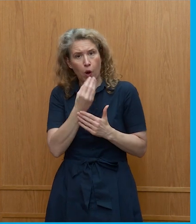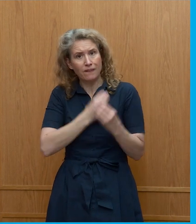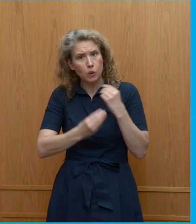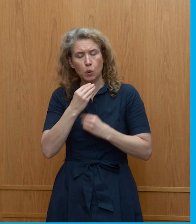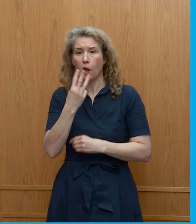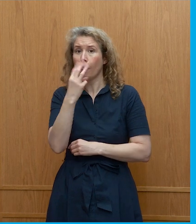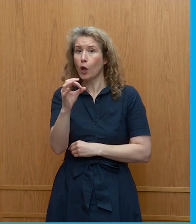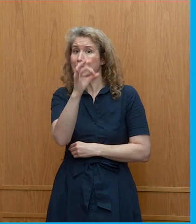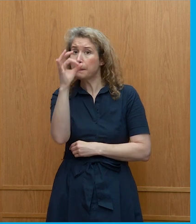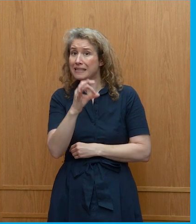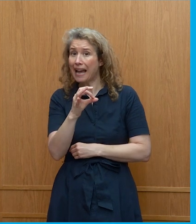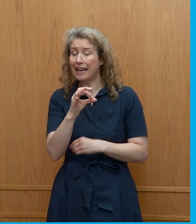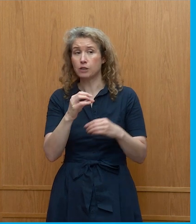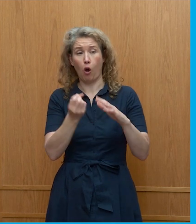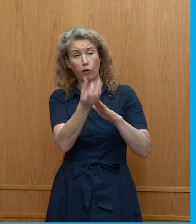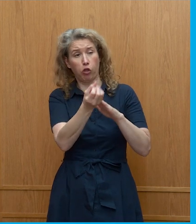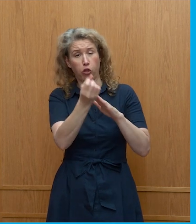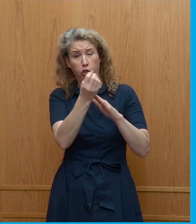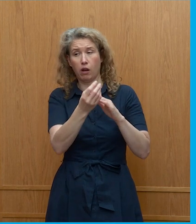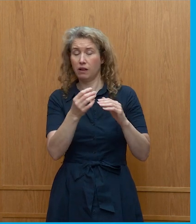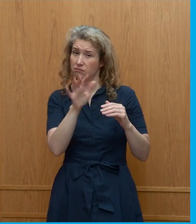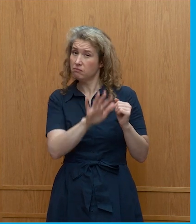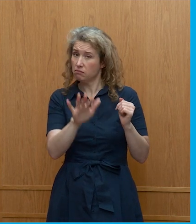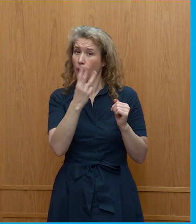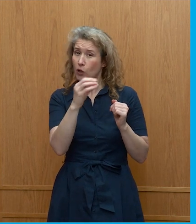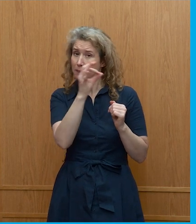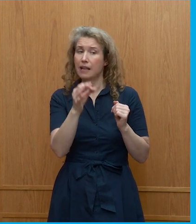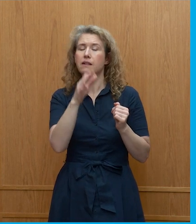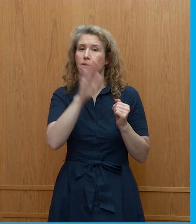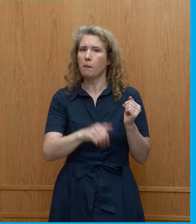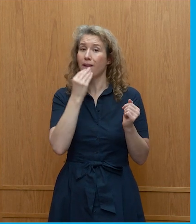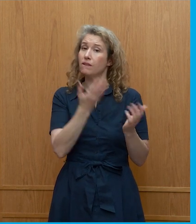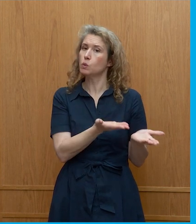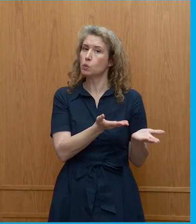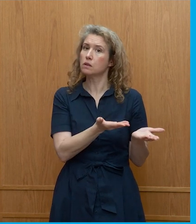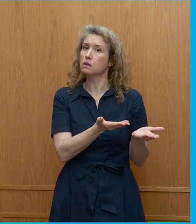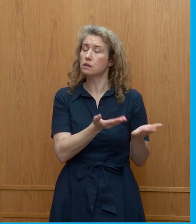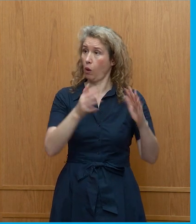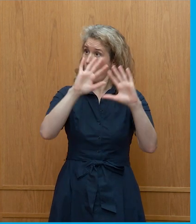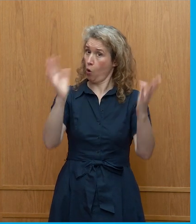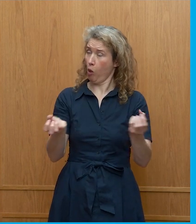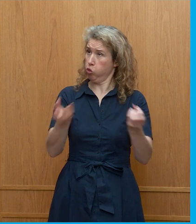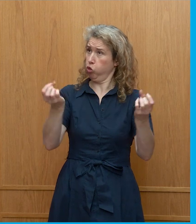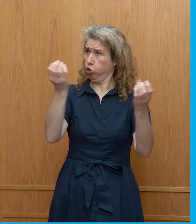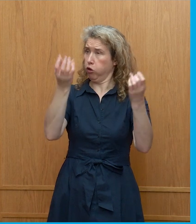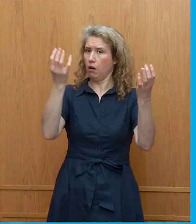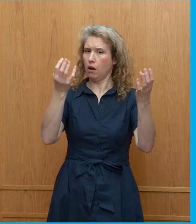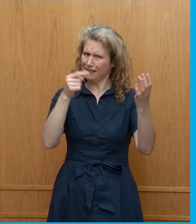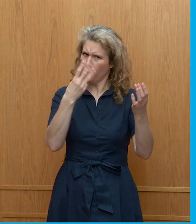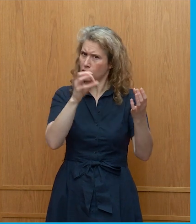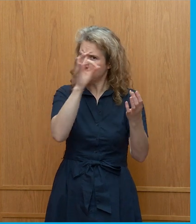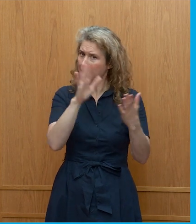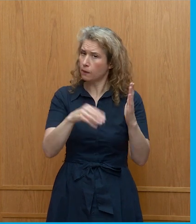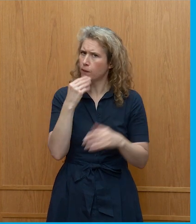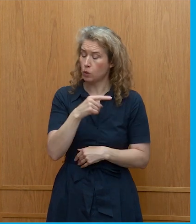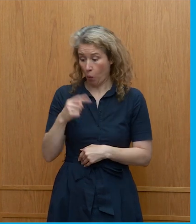30% of greenhouse gas emissions approximately is coming from our food system. So it's what we produce is what we eat, what we